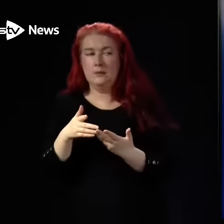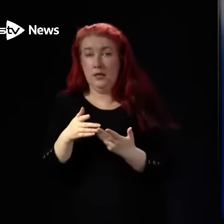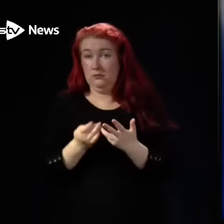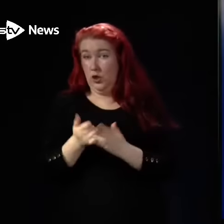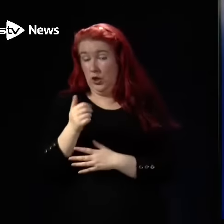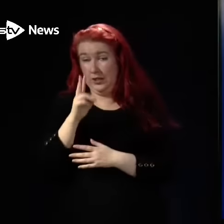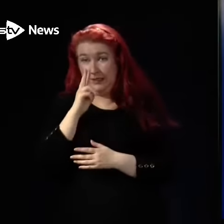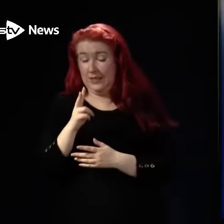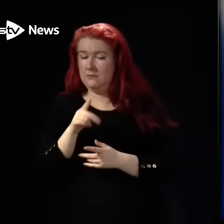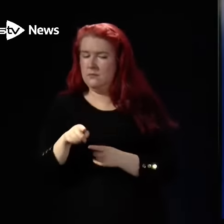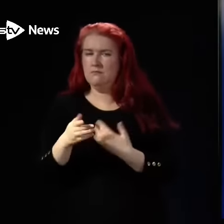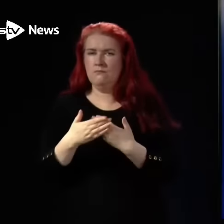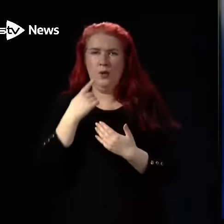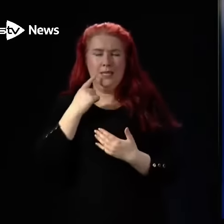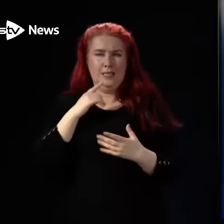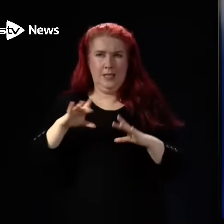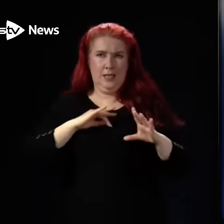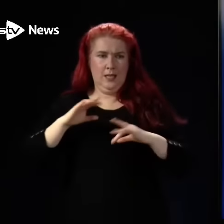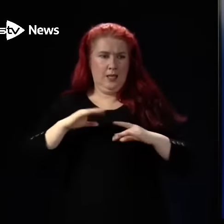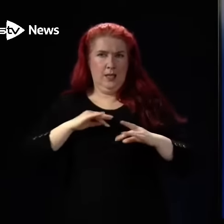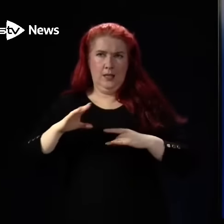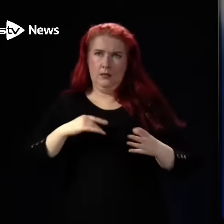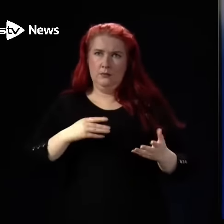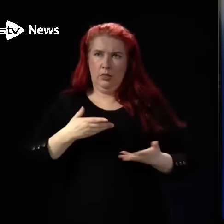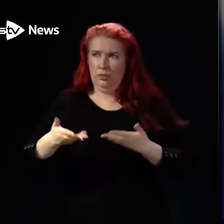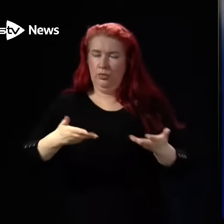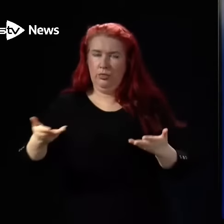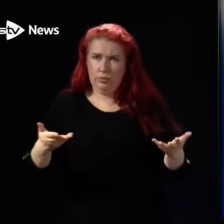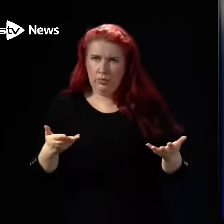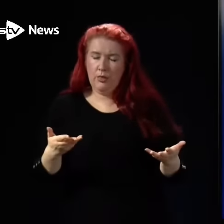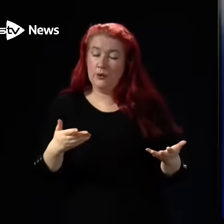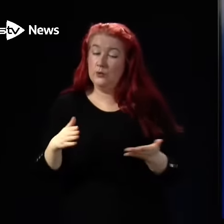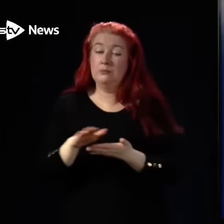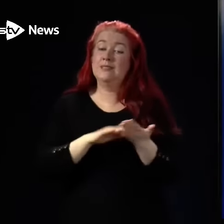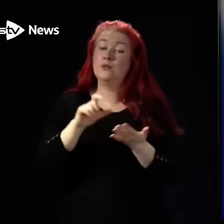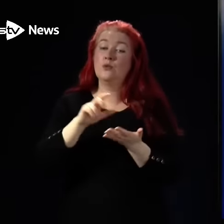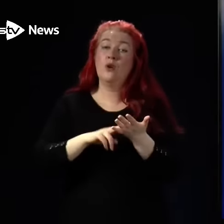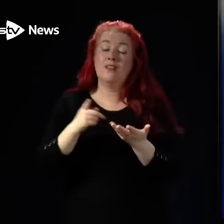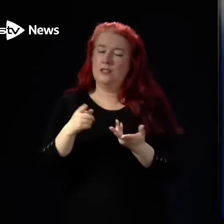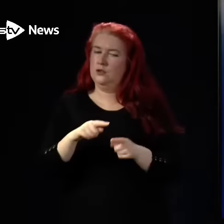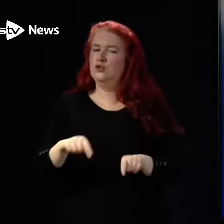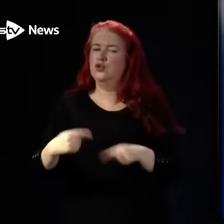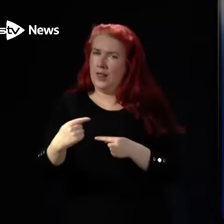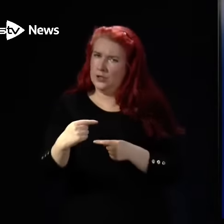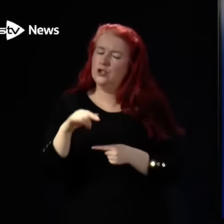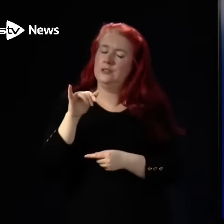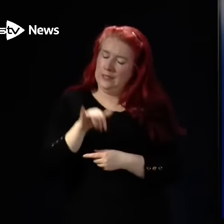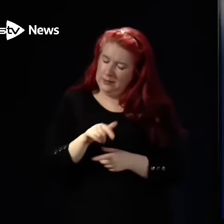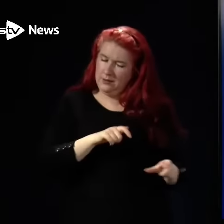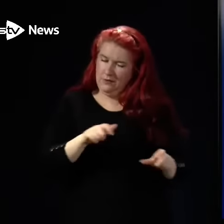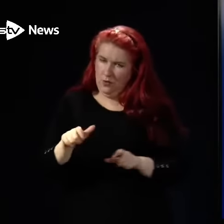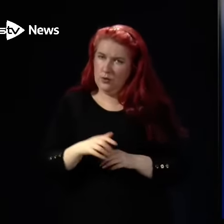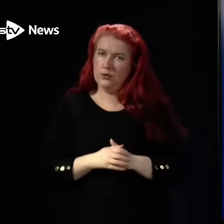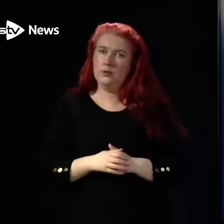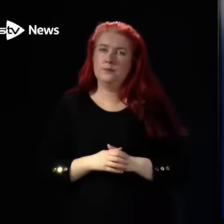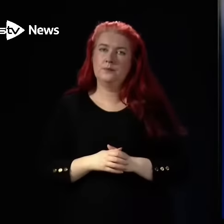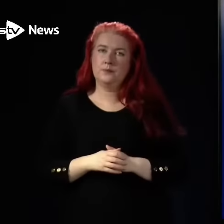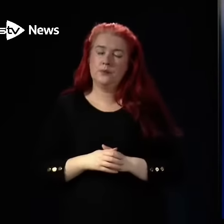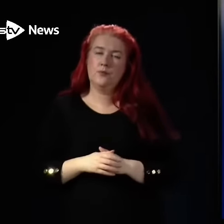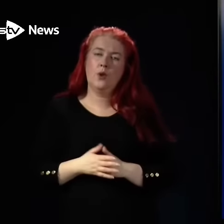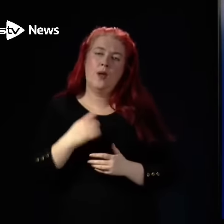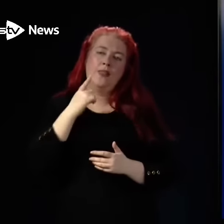are is more transmissible than what has come before. So that is going to continue to challenge us. So where I think your